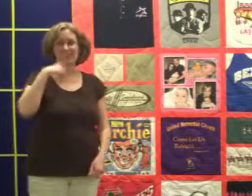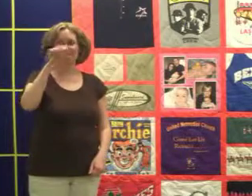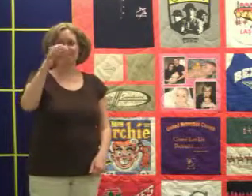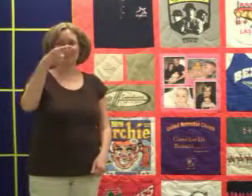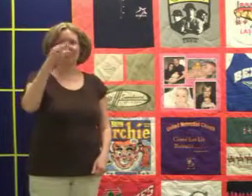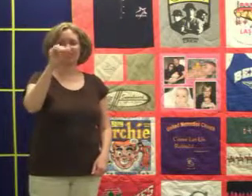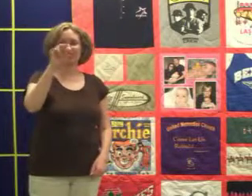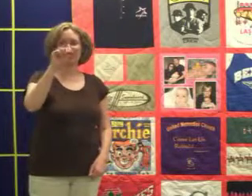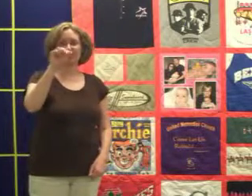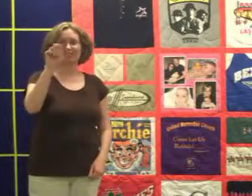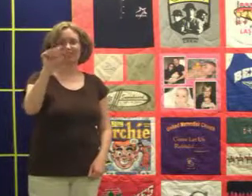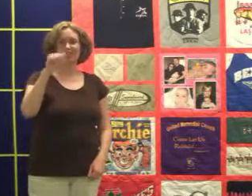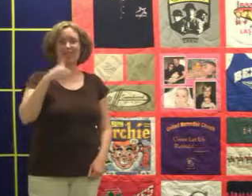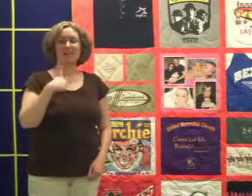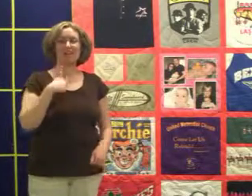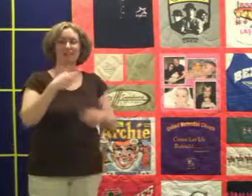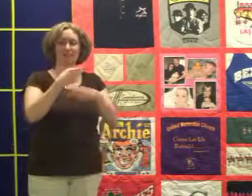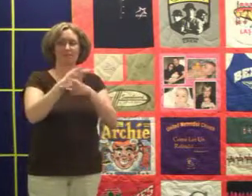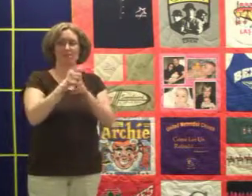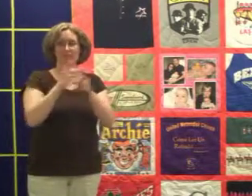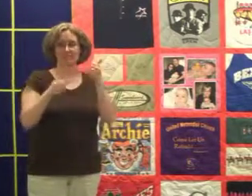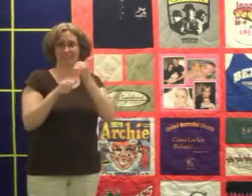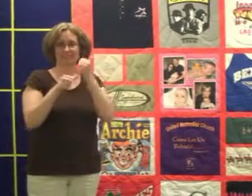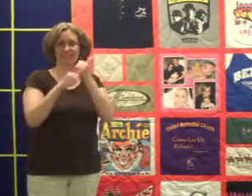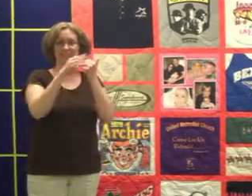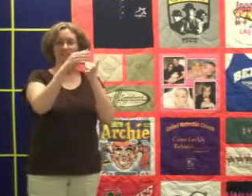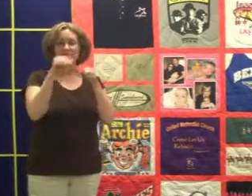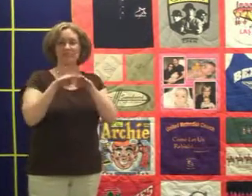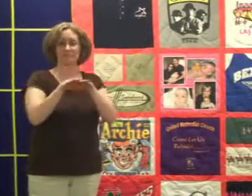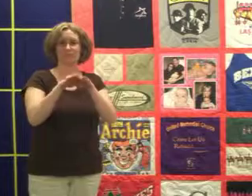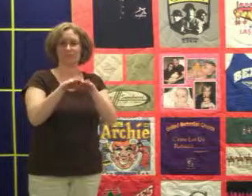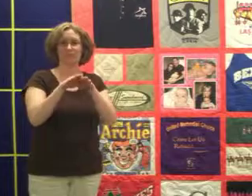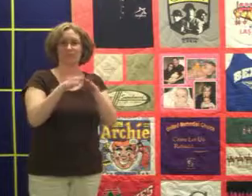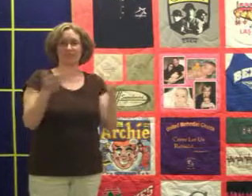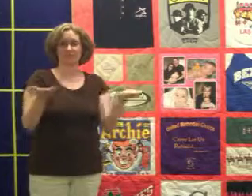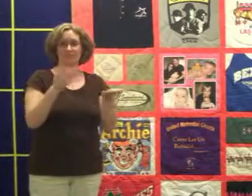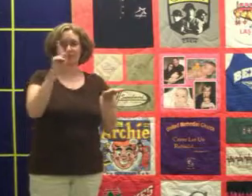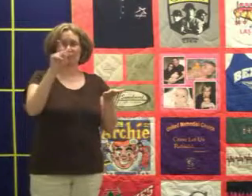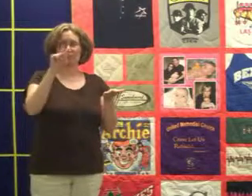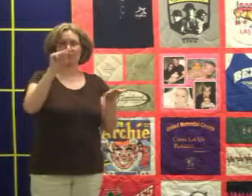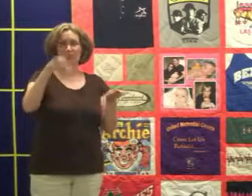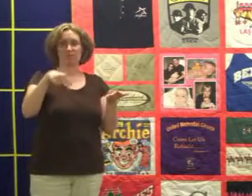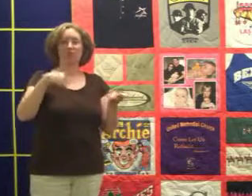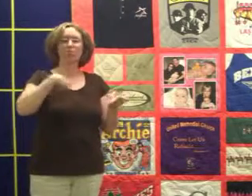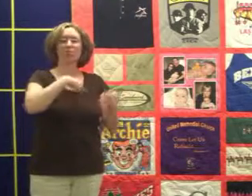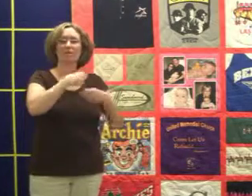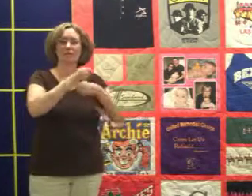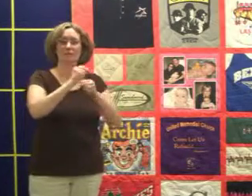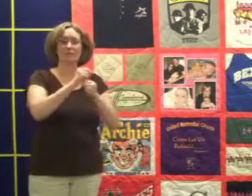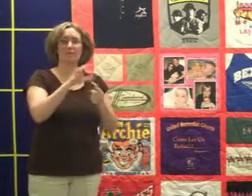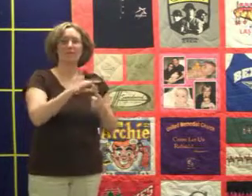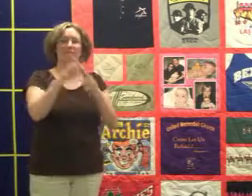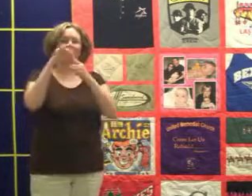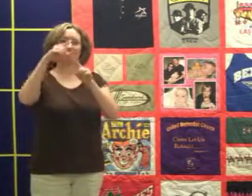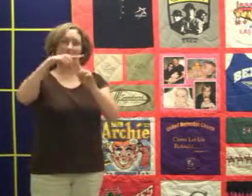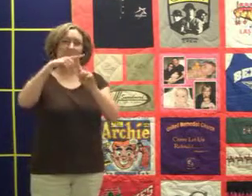Hi, my name is Shawna and I'm a production assistant and seamstress here at Keepsake Theme Quilts.